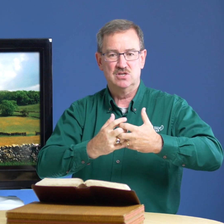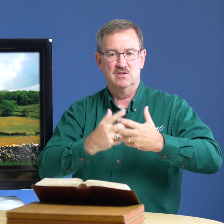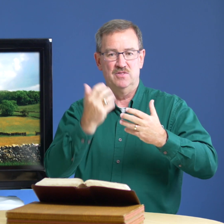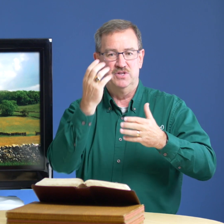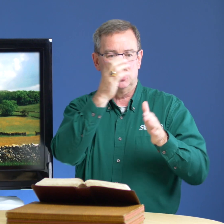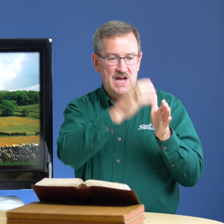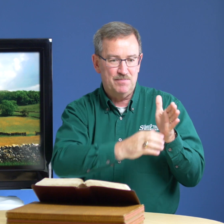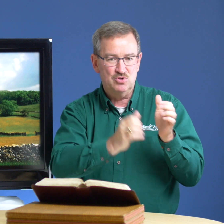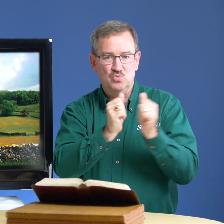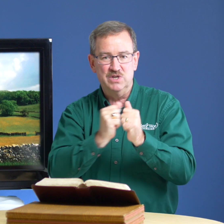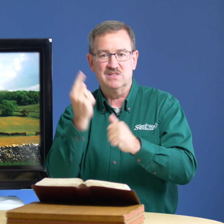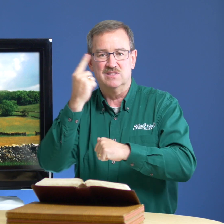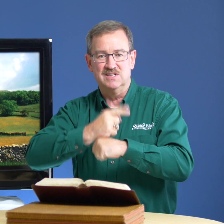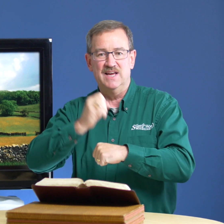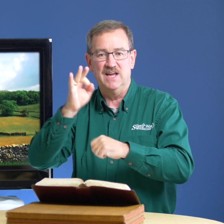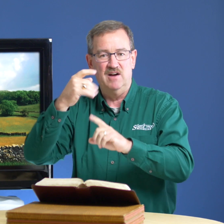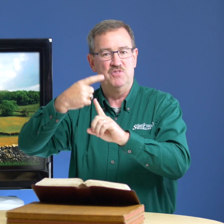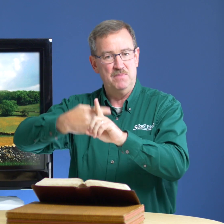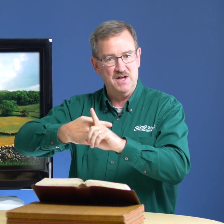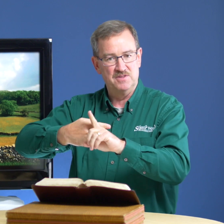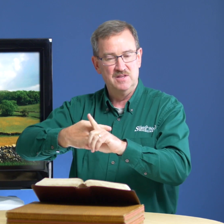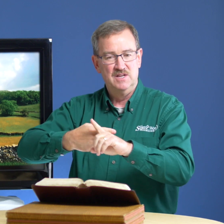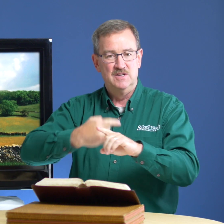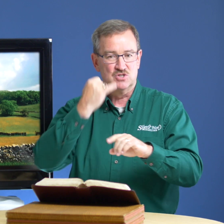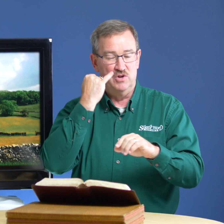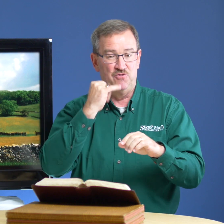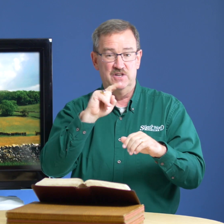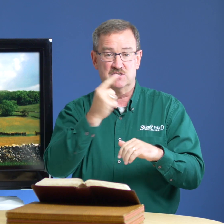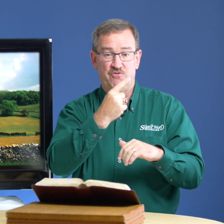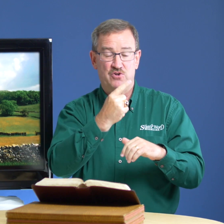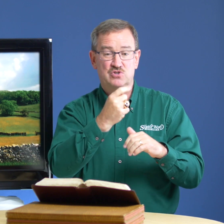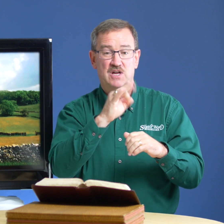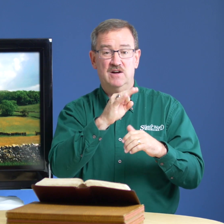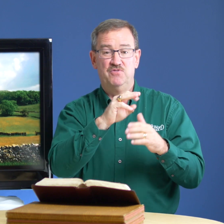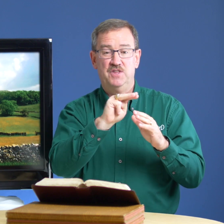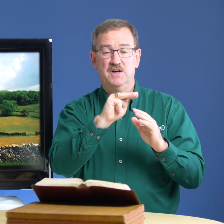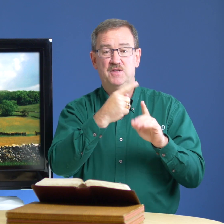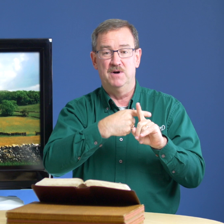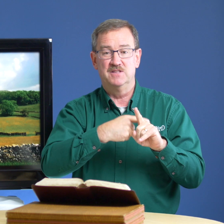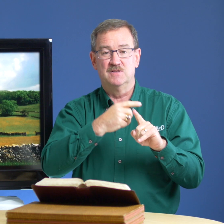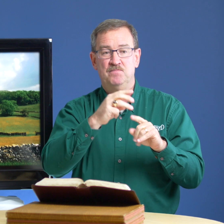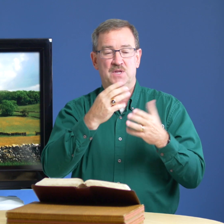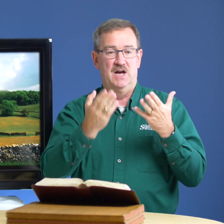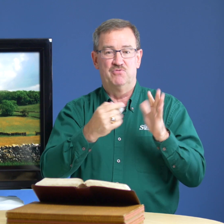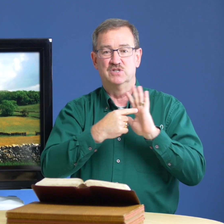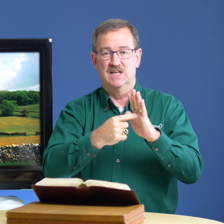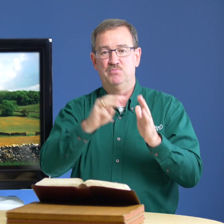the chapter with the day of the month so if it is the first of the the month for example